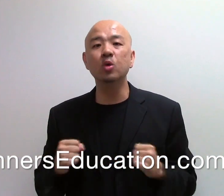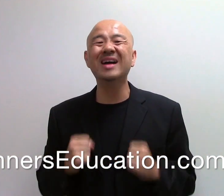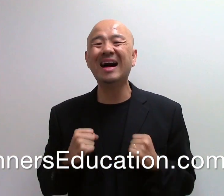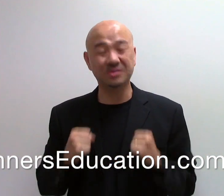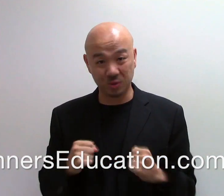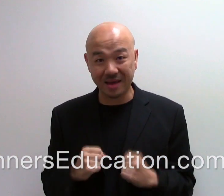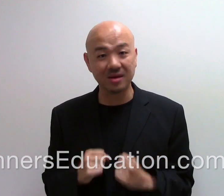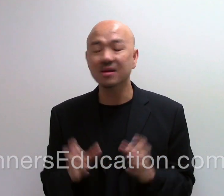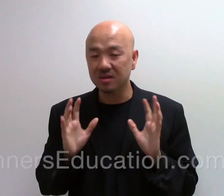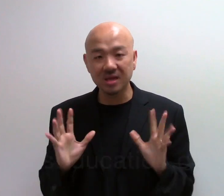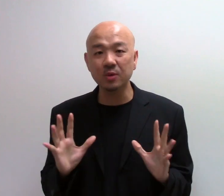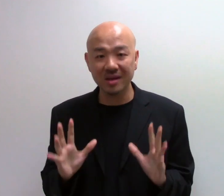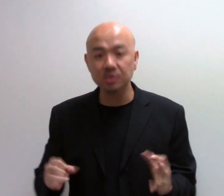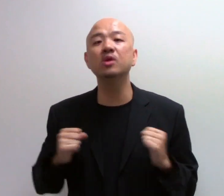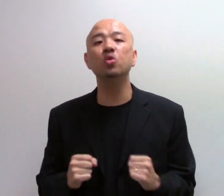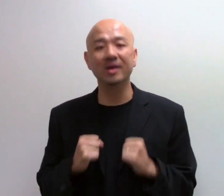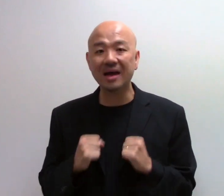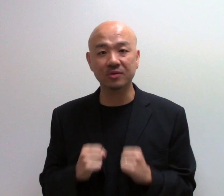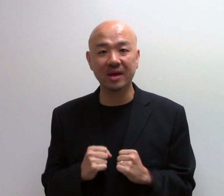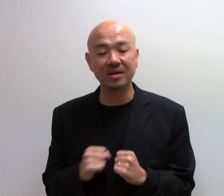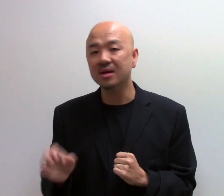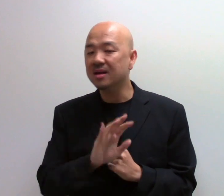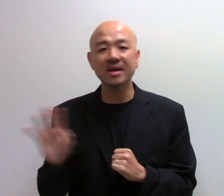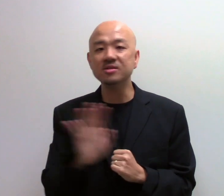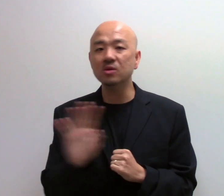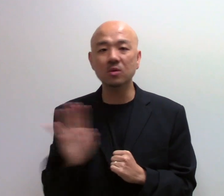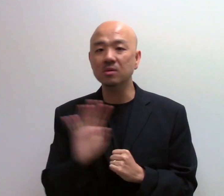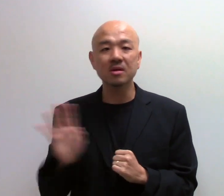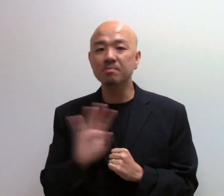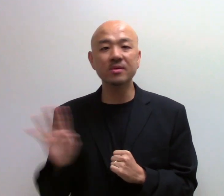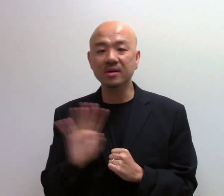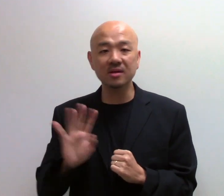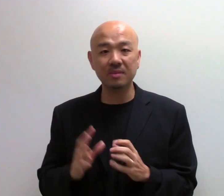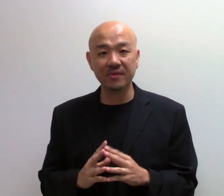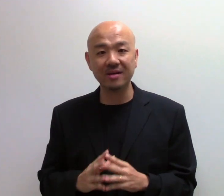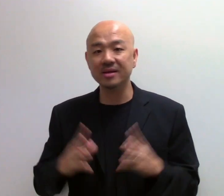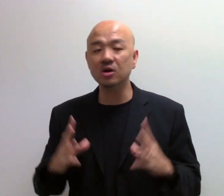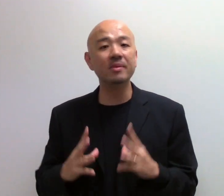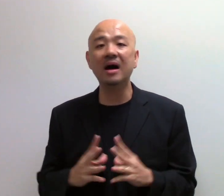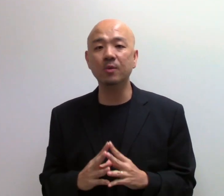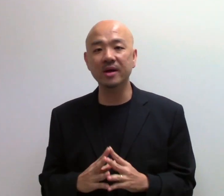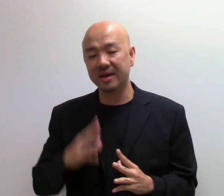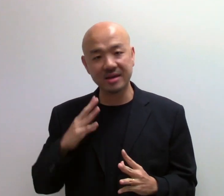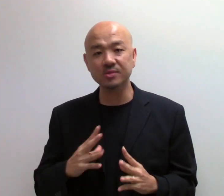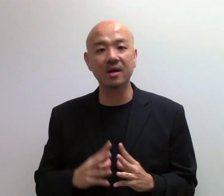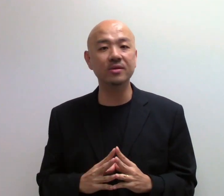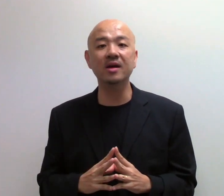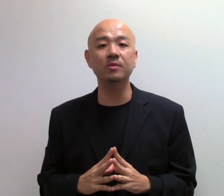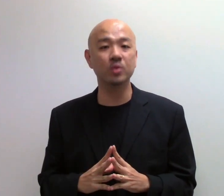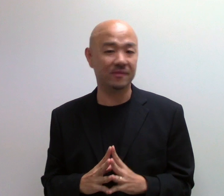work hard together. The keyword is, we're going to work hard together. There's no miracle about that. Alright? It's all about hard work. And that's what I'm going to help you with.